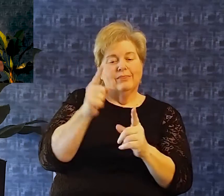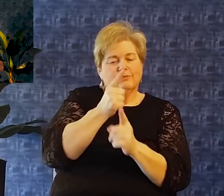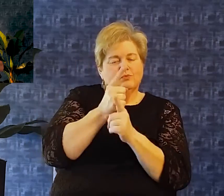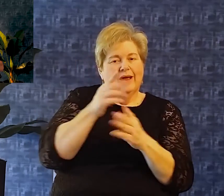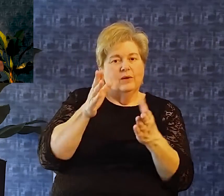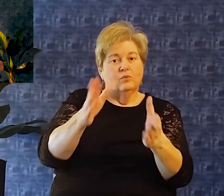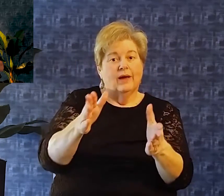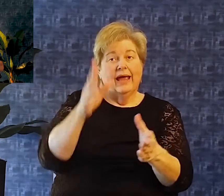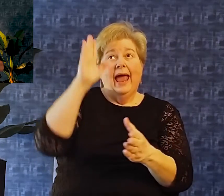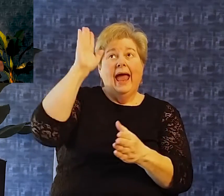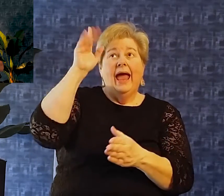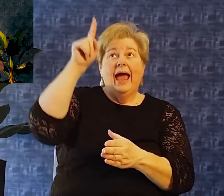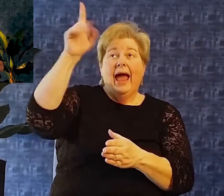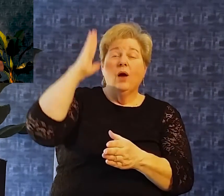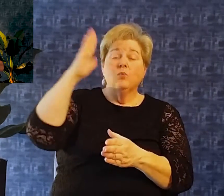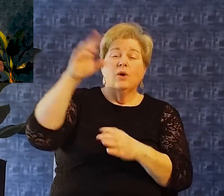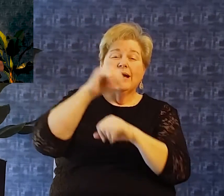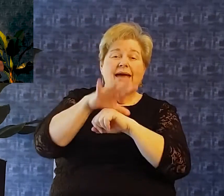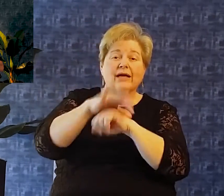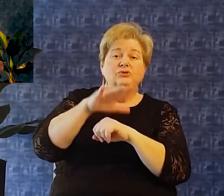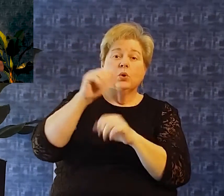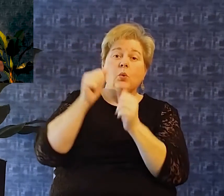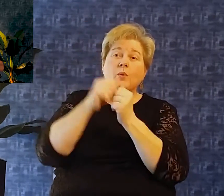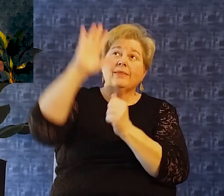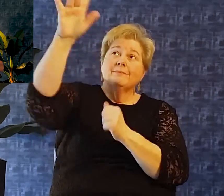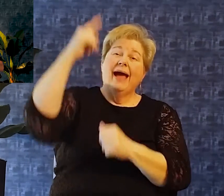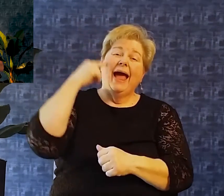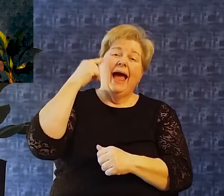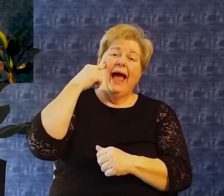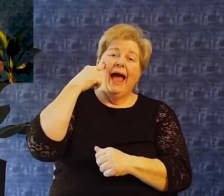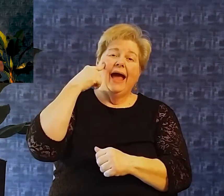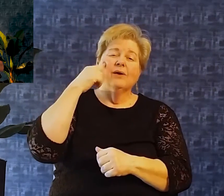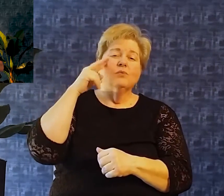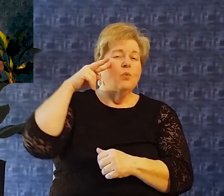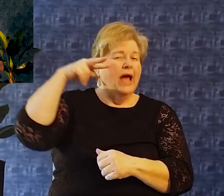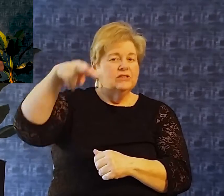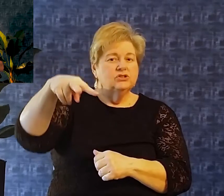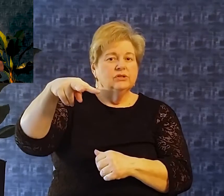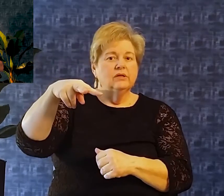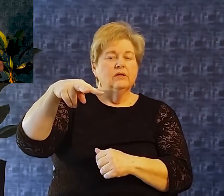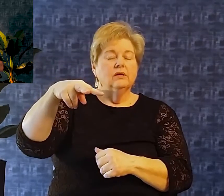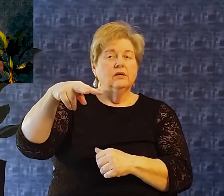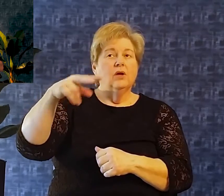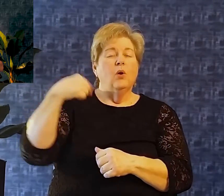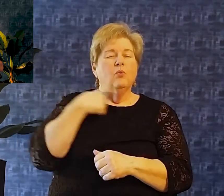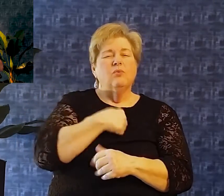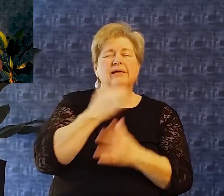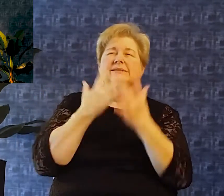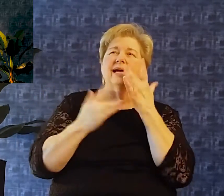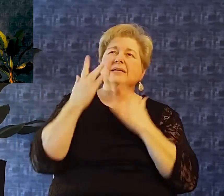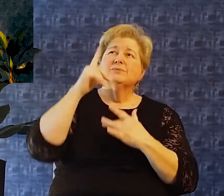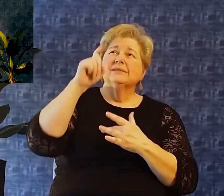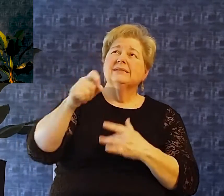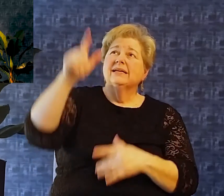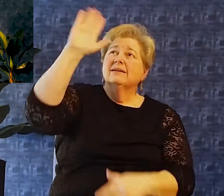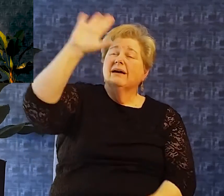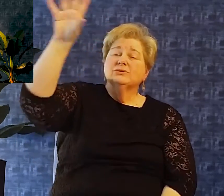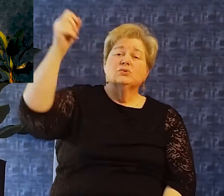teach you in the way you should go I will counsel you with my eye upon you We are in desperate need of